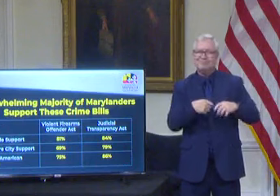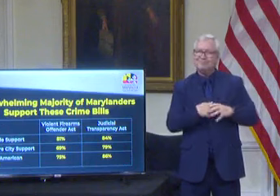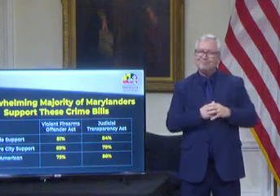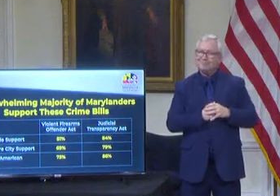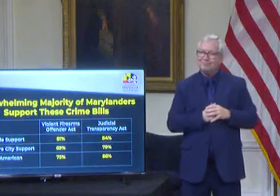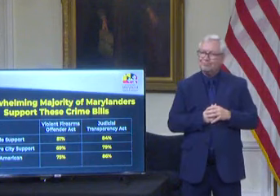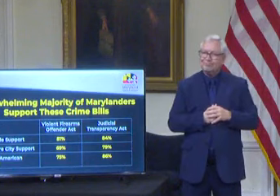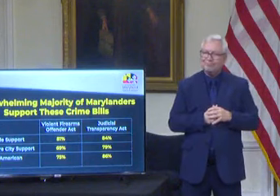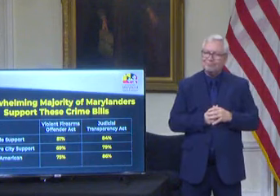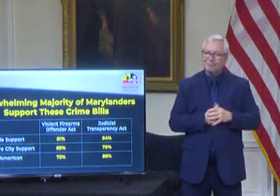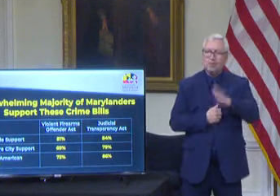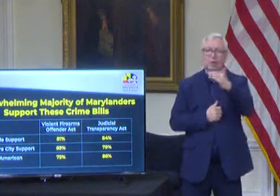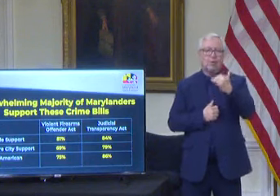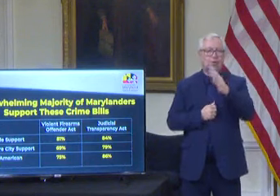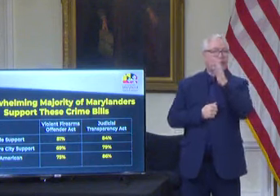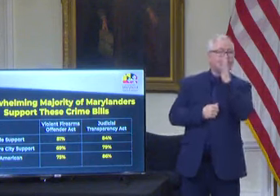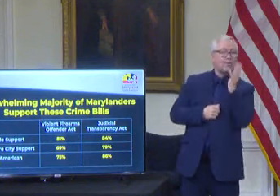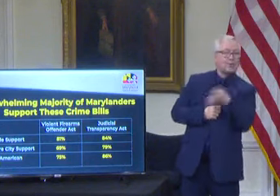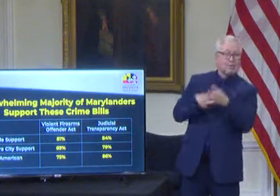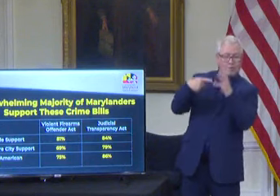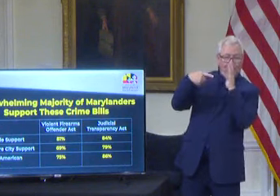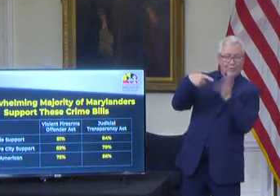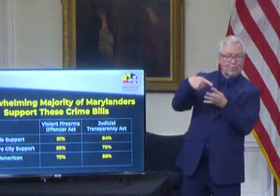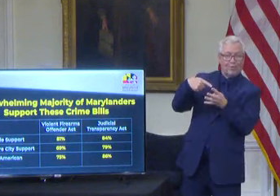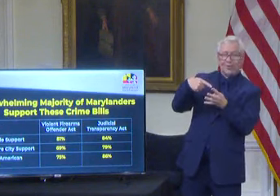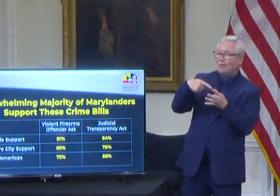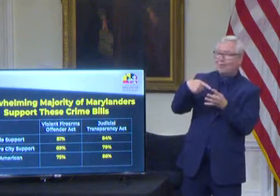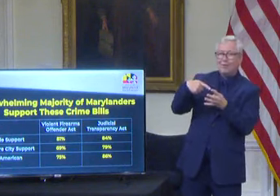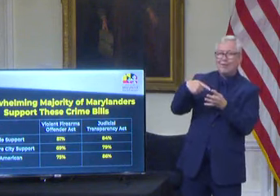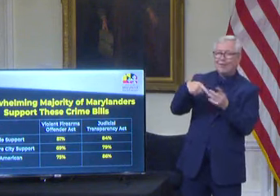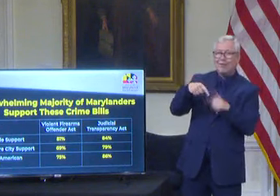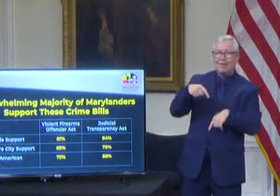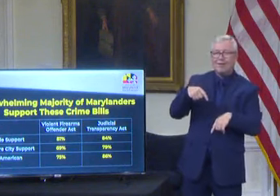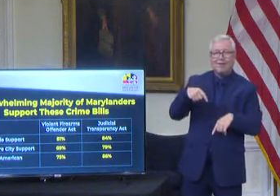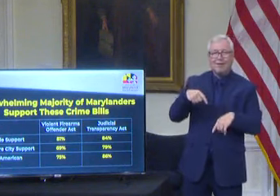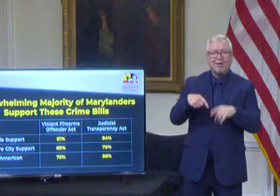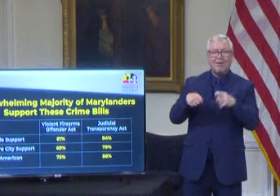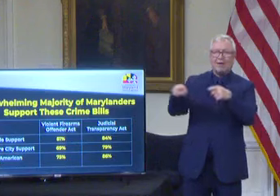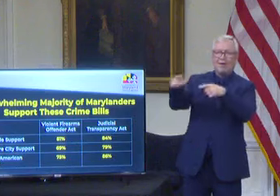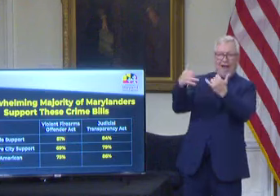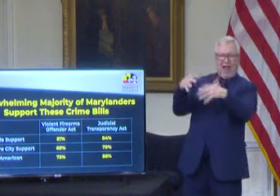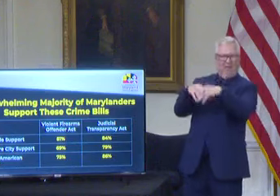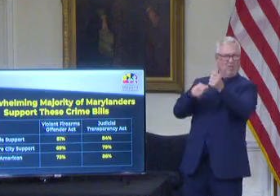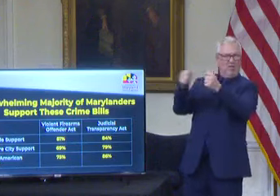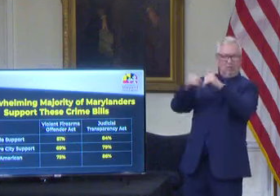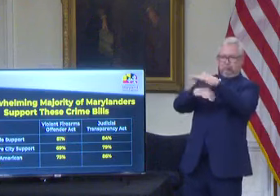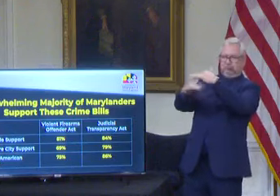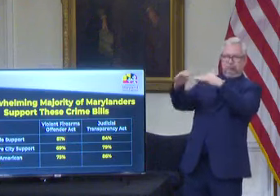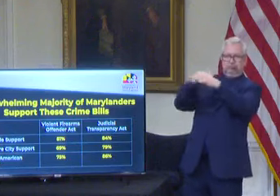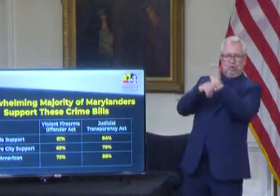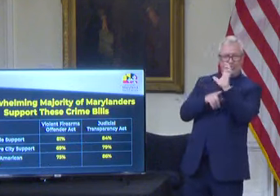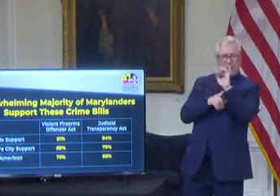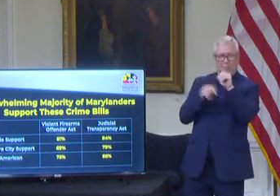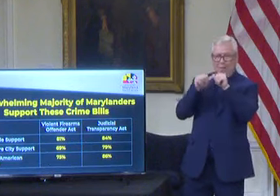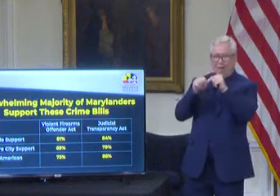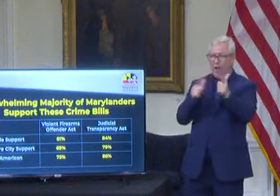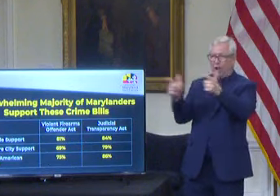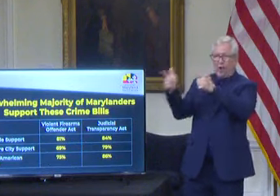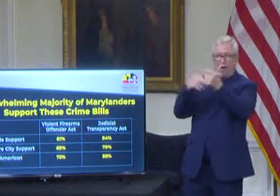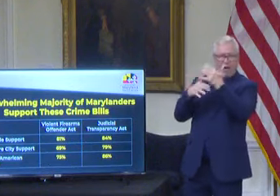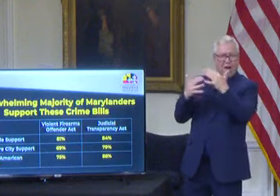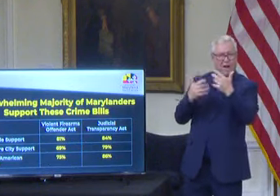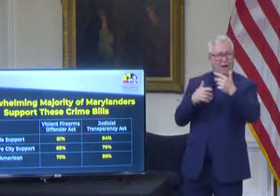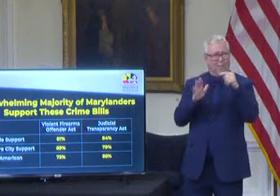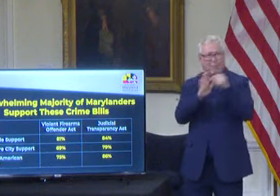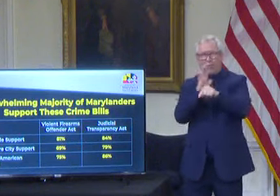are ignoring the out of control violent crime, the shootings and murders that are destroying Baltimore City.